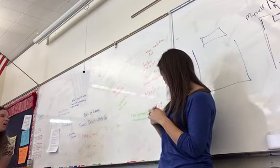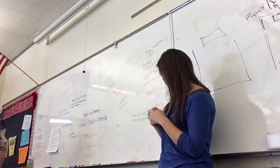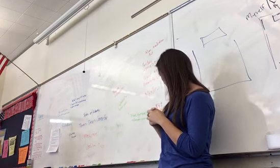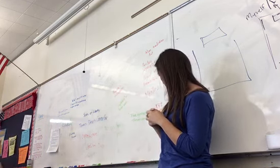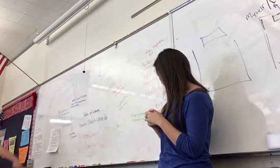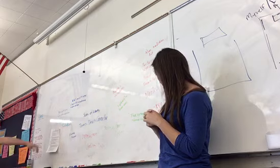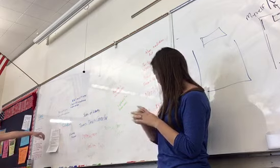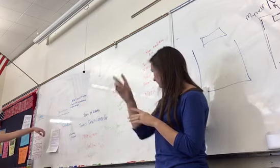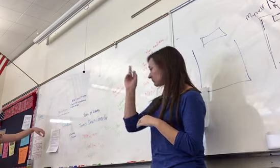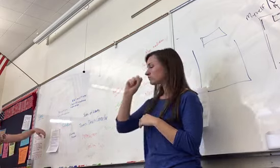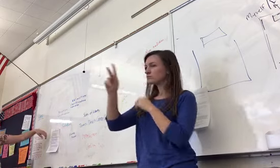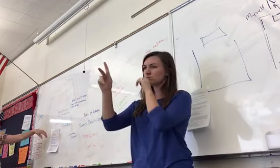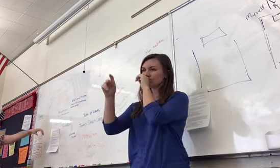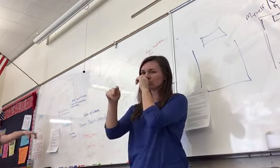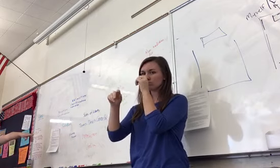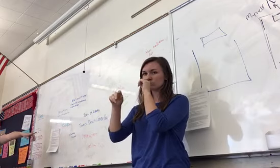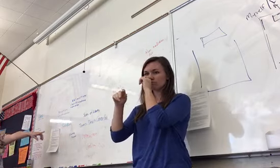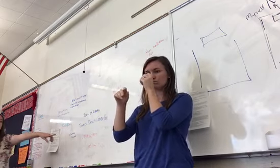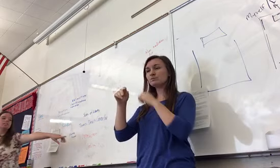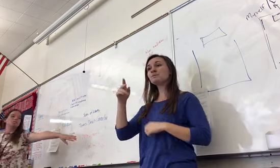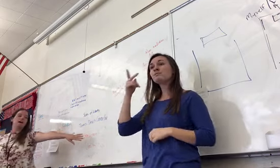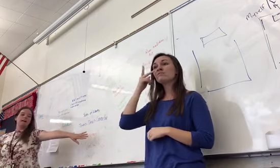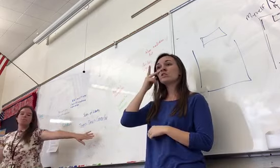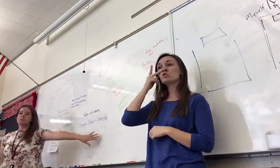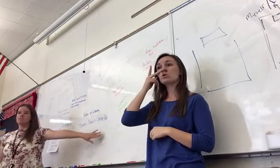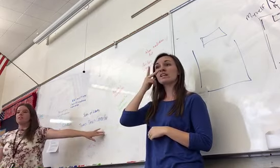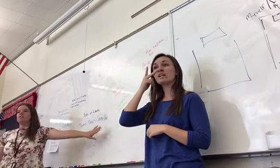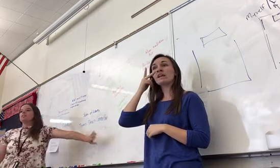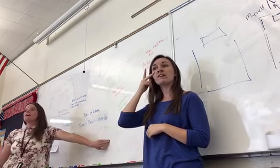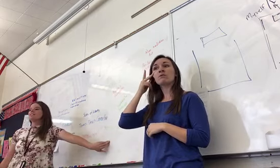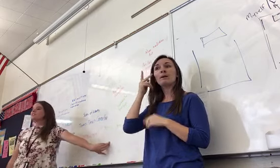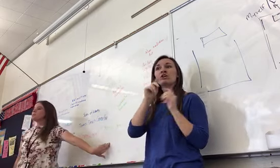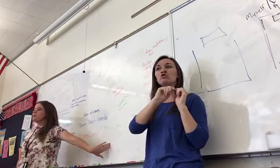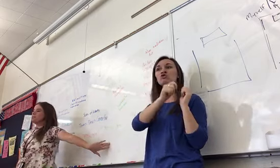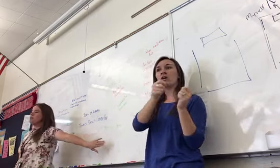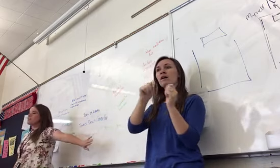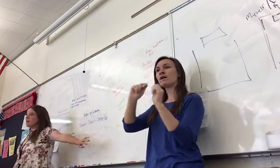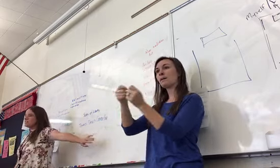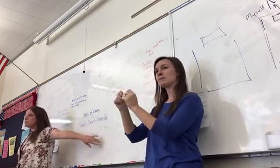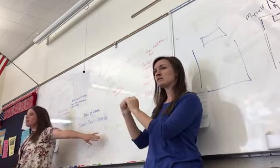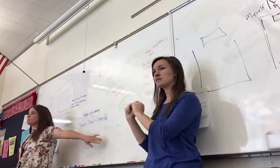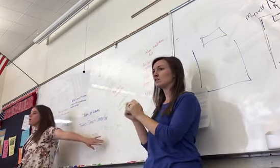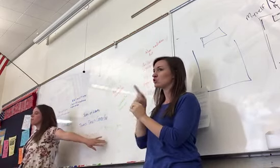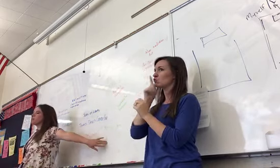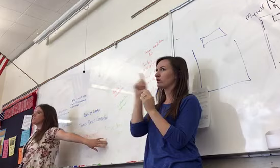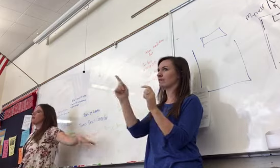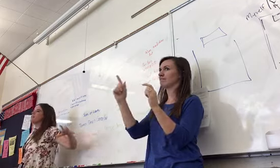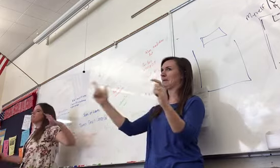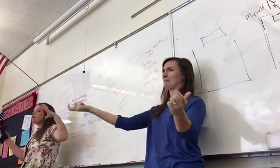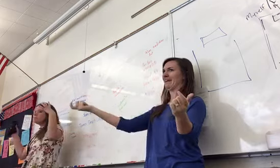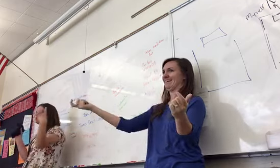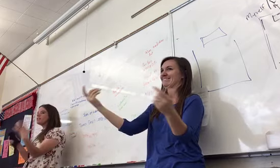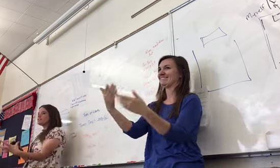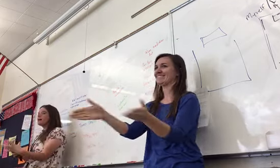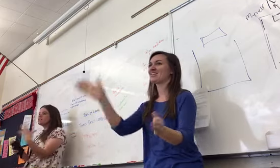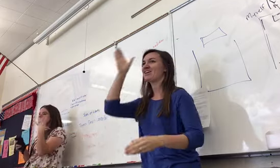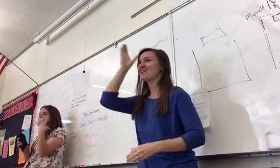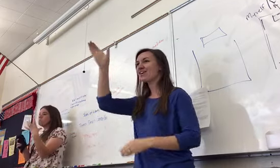Okay, so Native American tribes. Now this is a really big concept, but I'm going to kind of put it down as to the